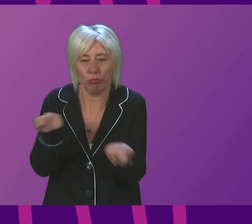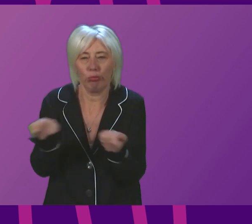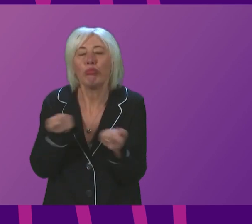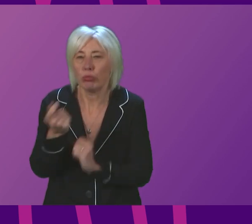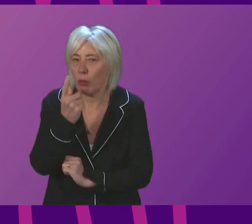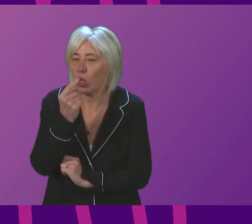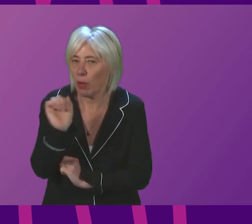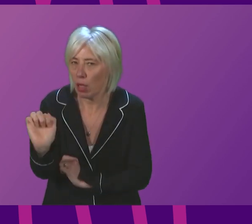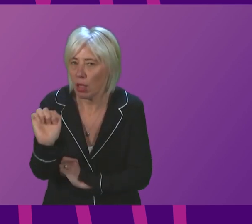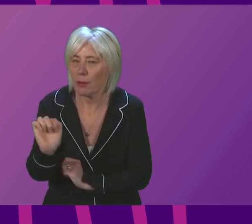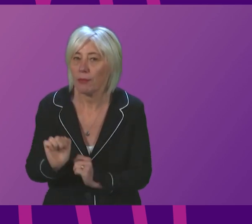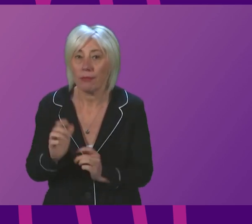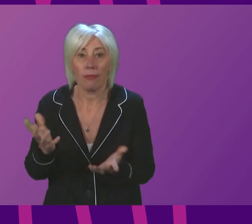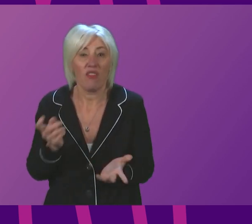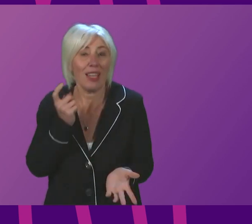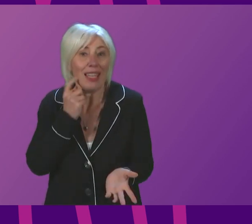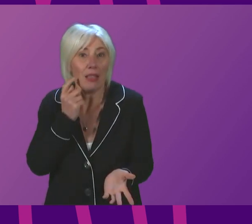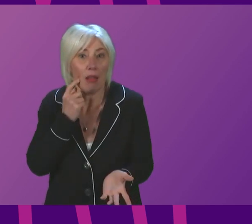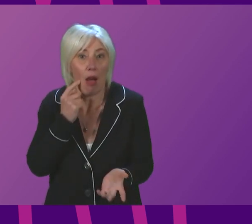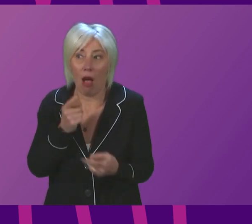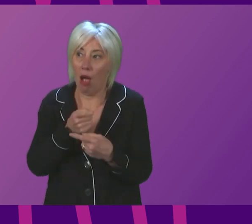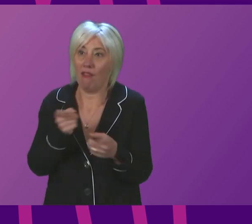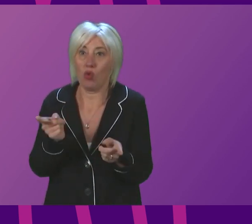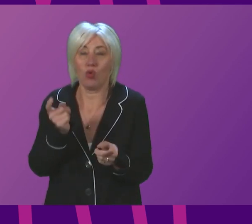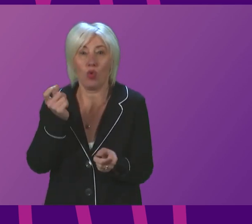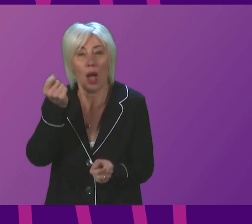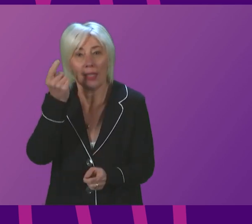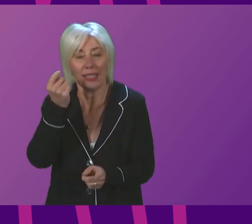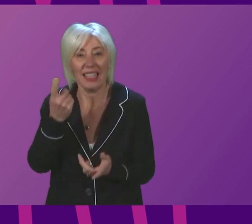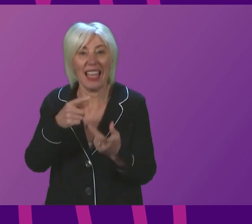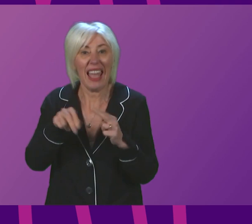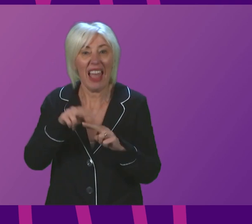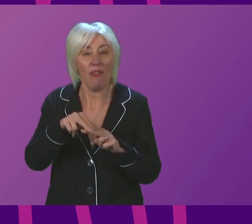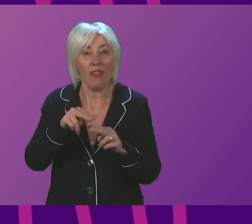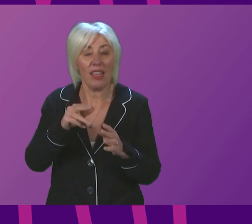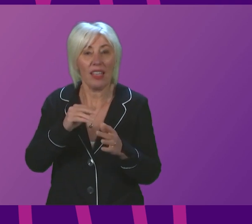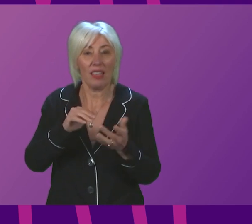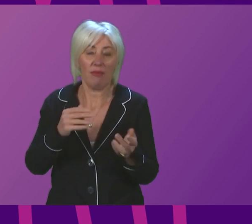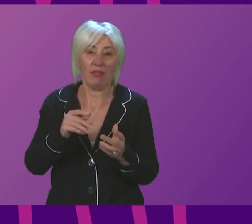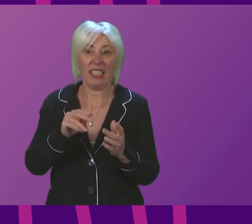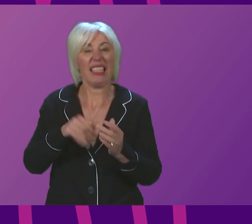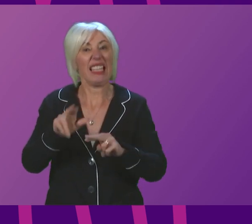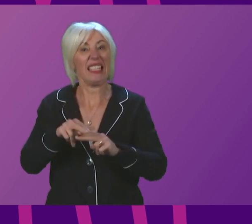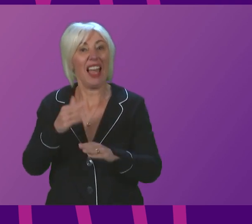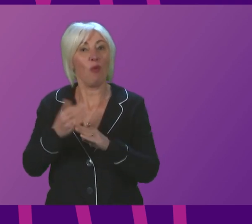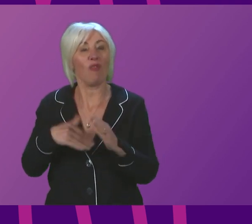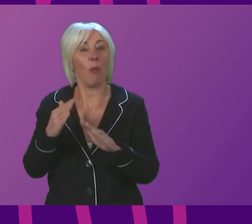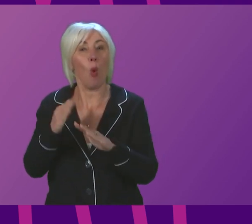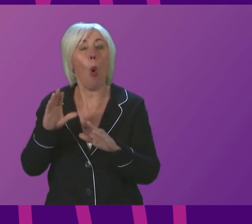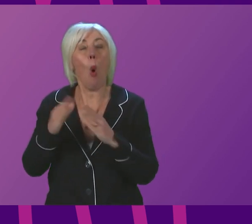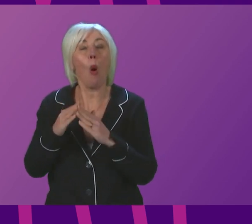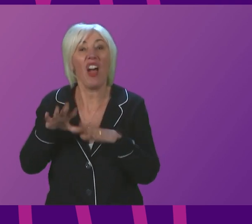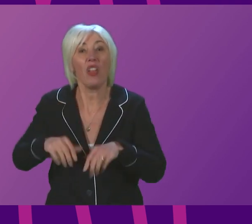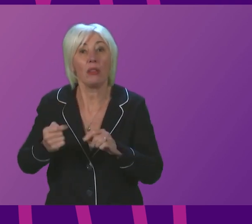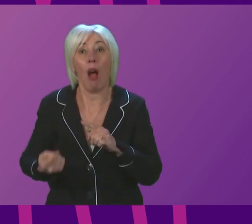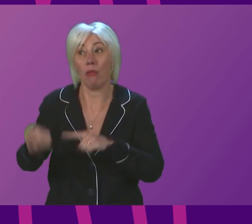To make this easier for people to understand the message, if your staff are working from home at the start of the pandemic, please, for the next